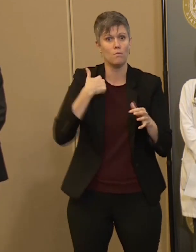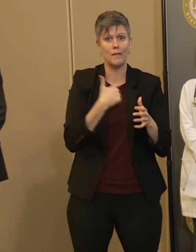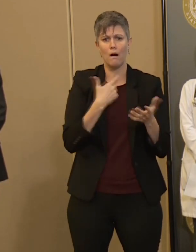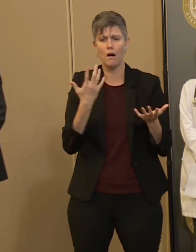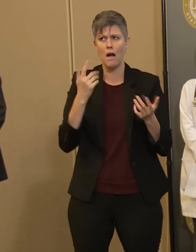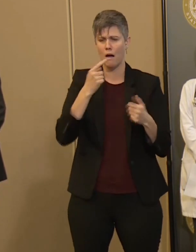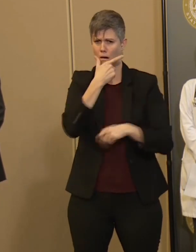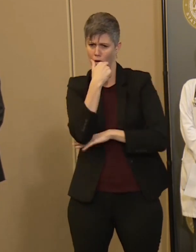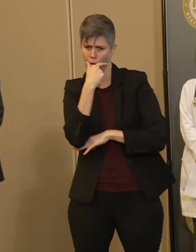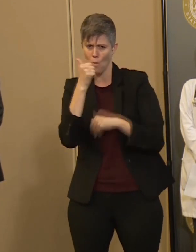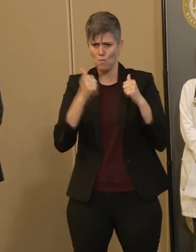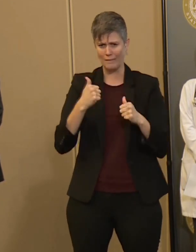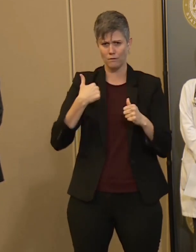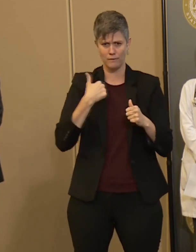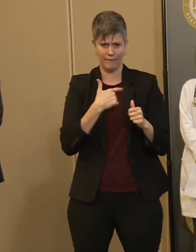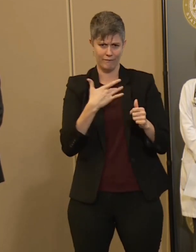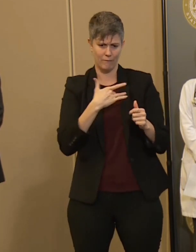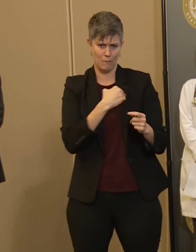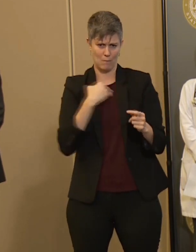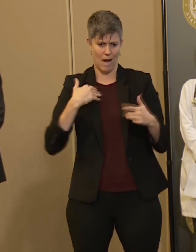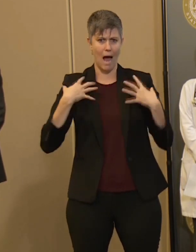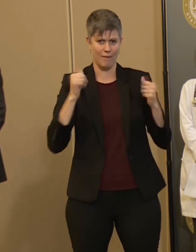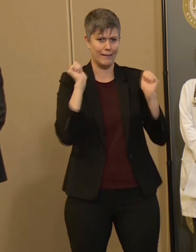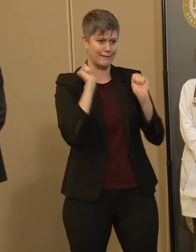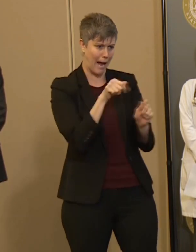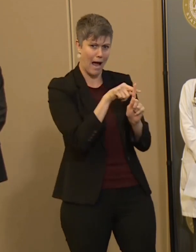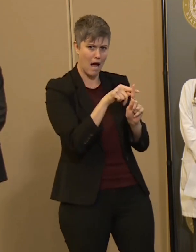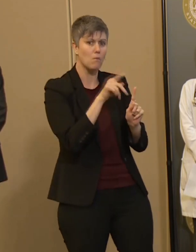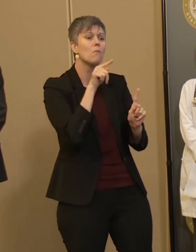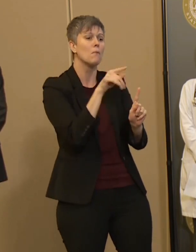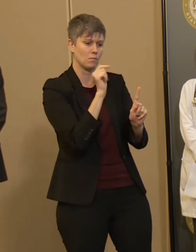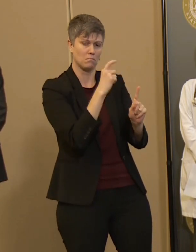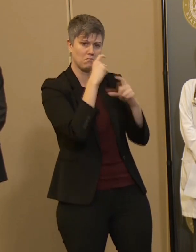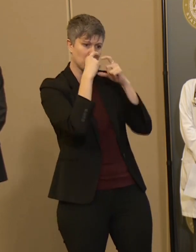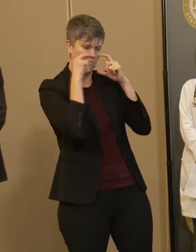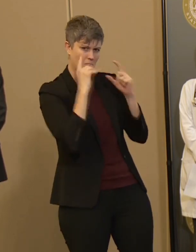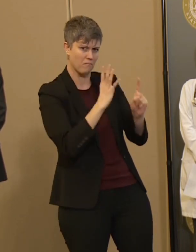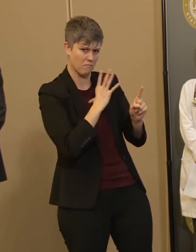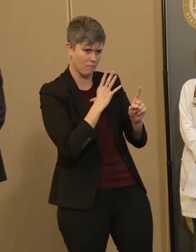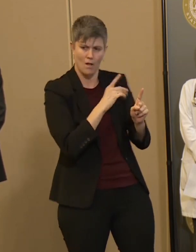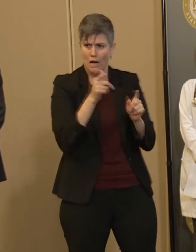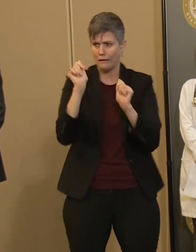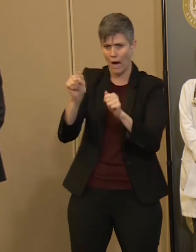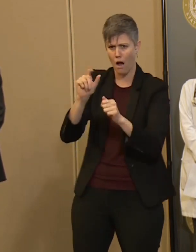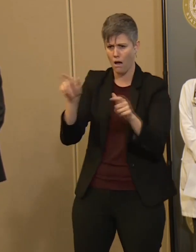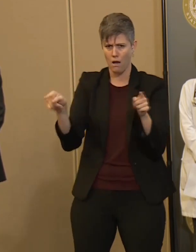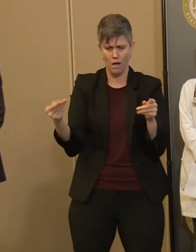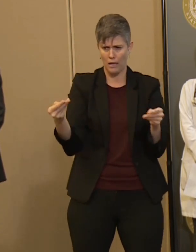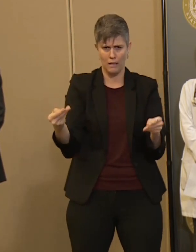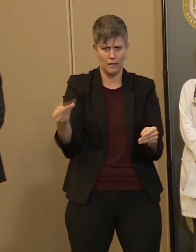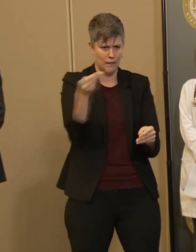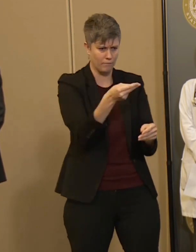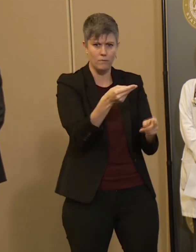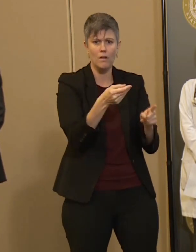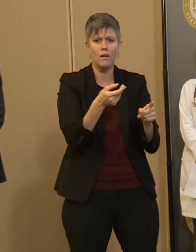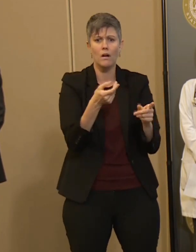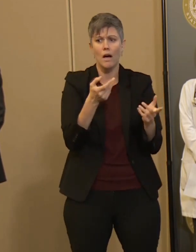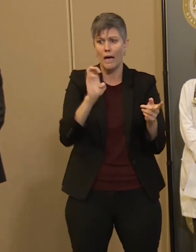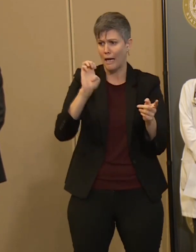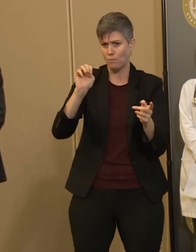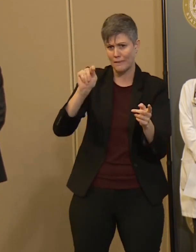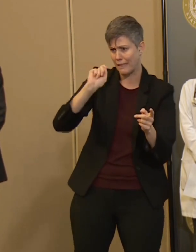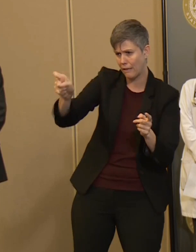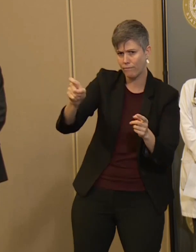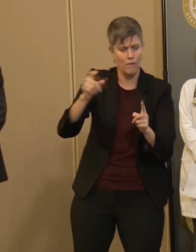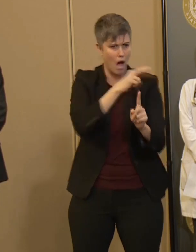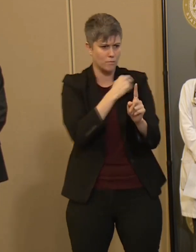of our health care community gets personal protective equipment who gets masks. Do we give it to first responders? Do we give it to hospitals? Do